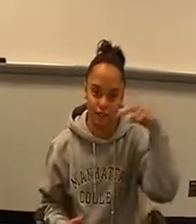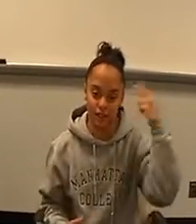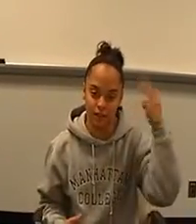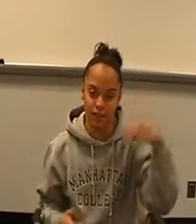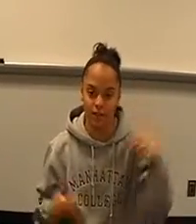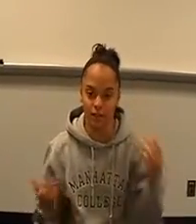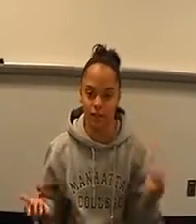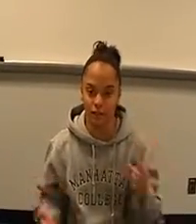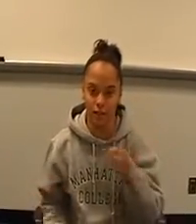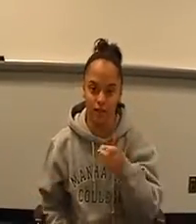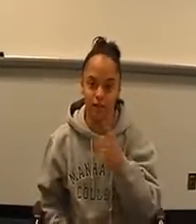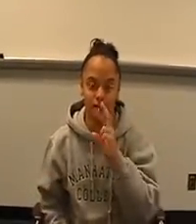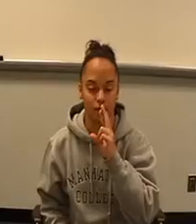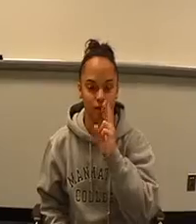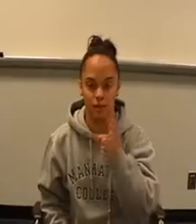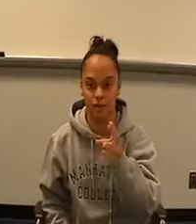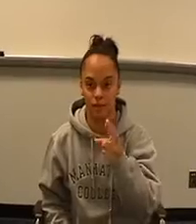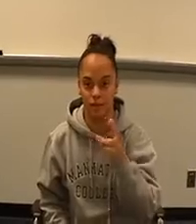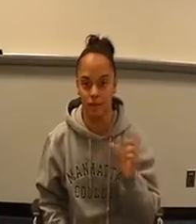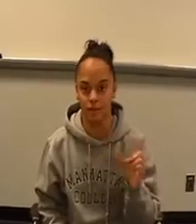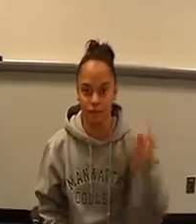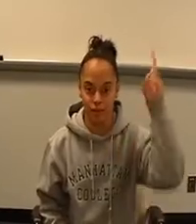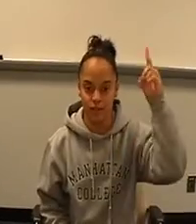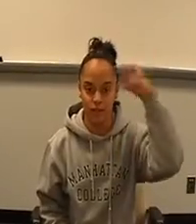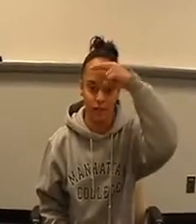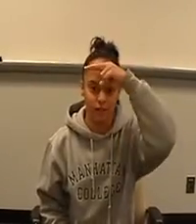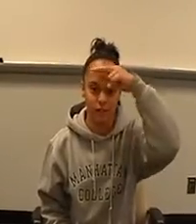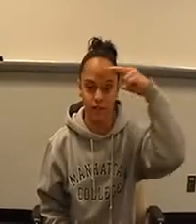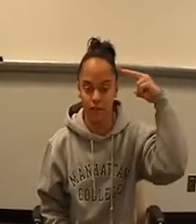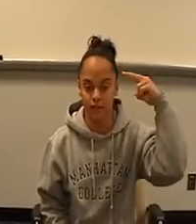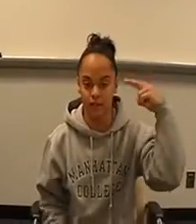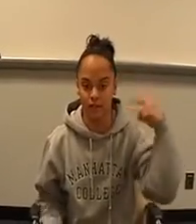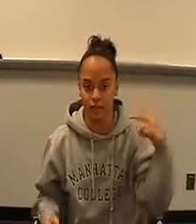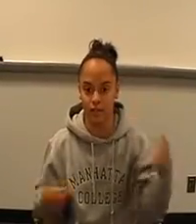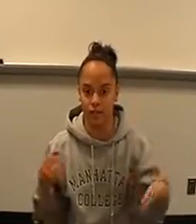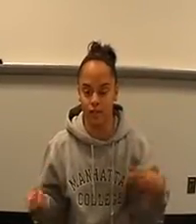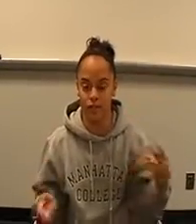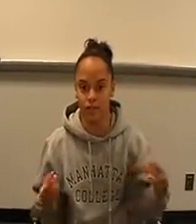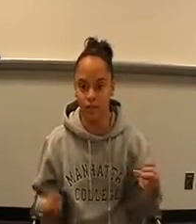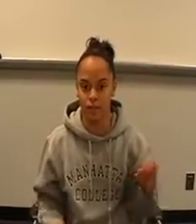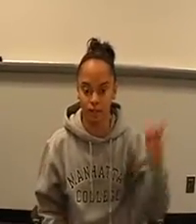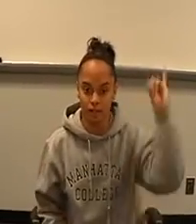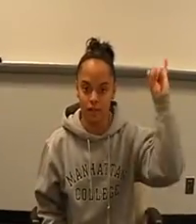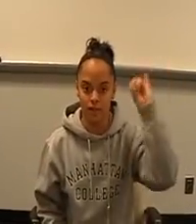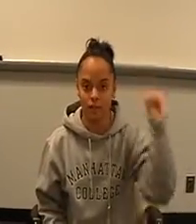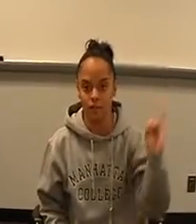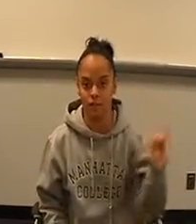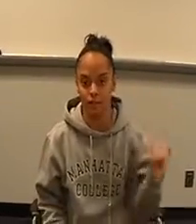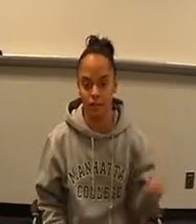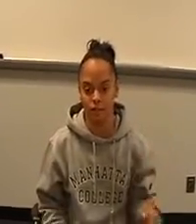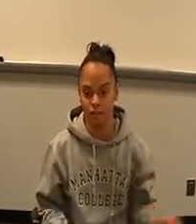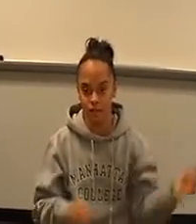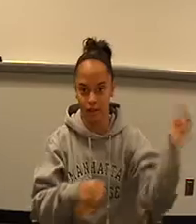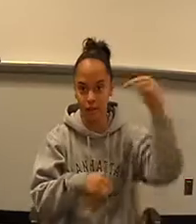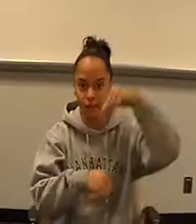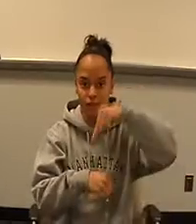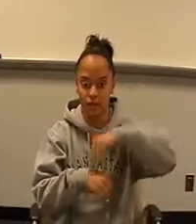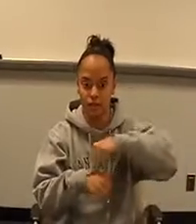wonder where you are up above the world so high like a